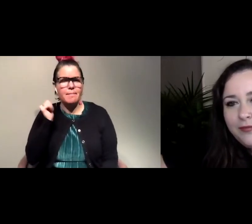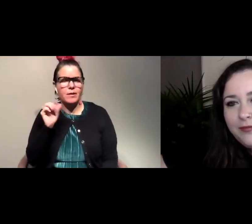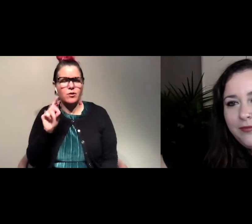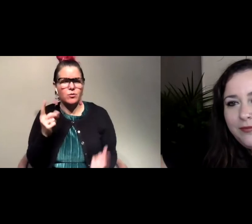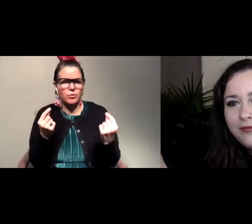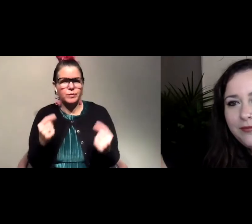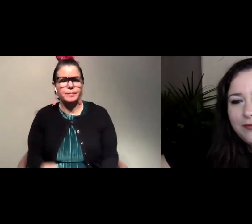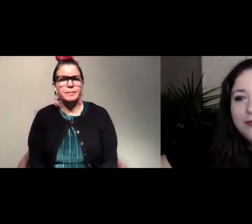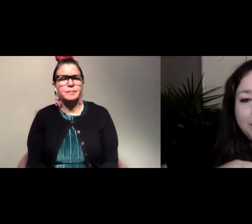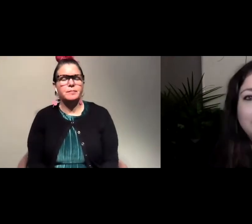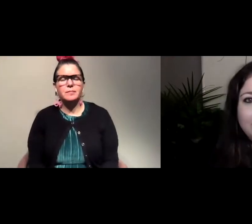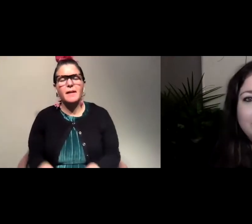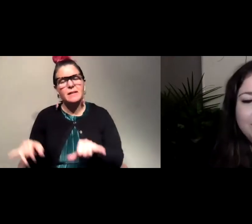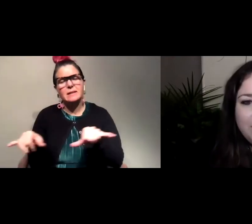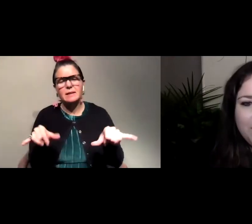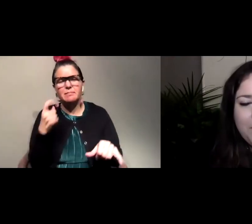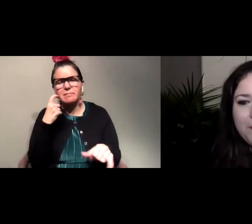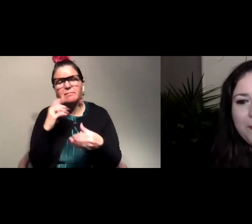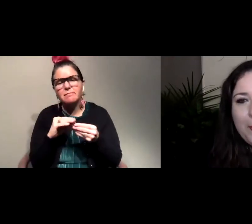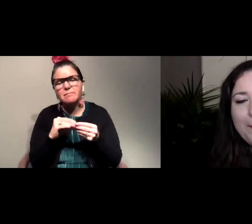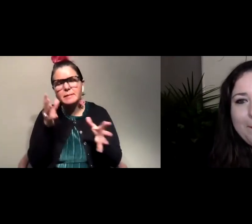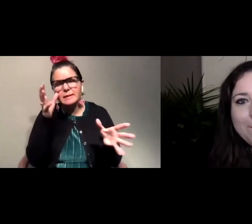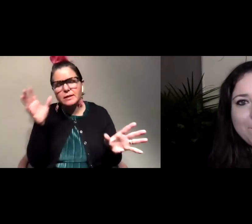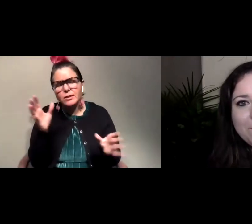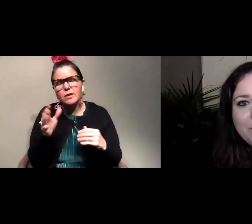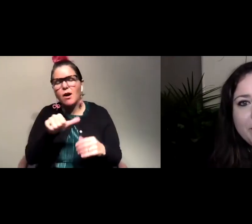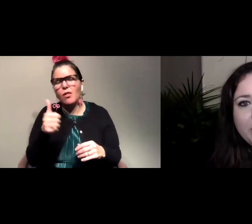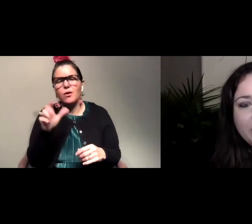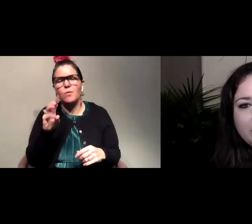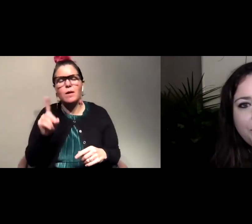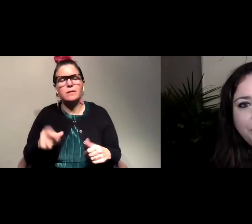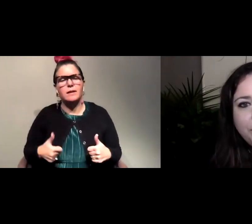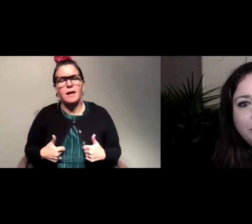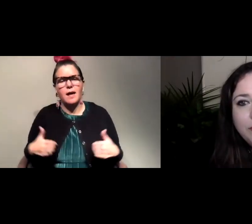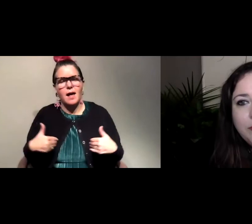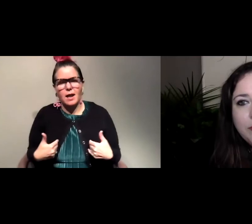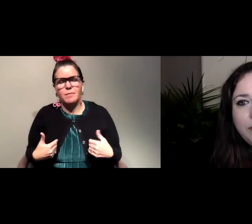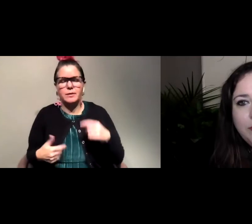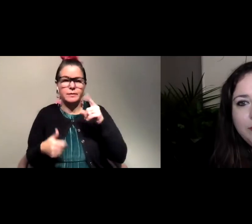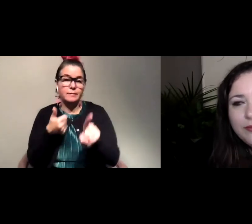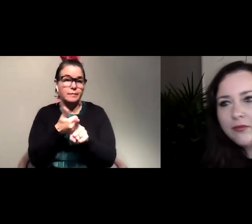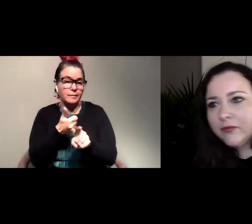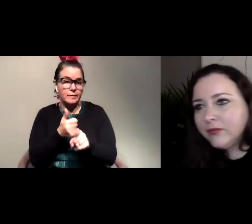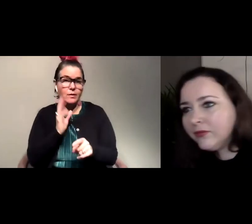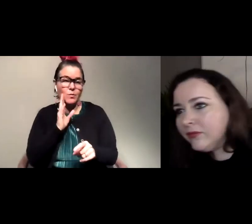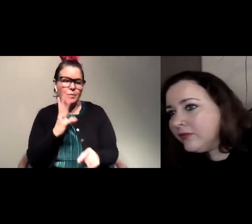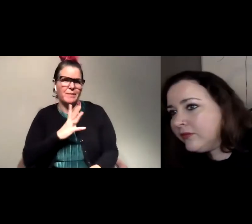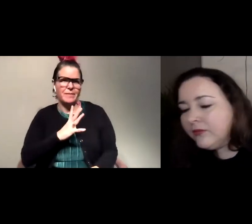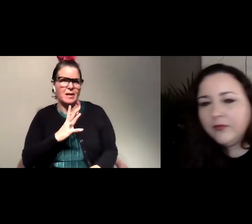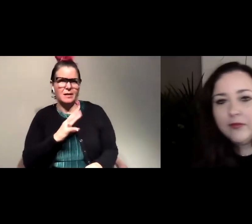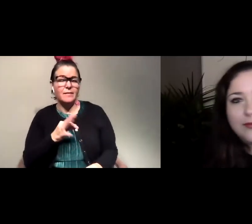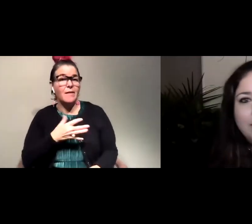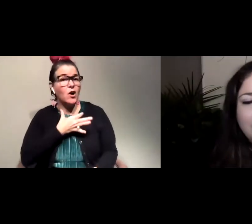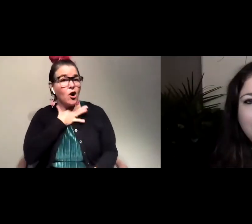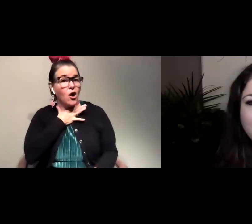Kind of the same thing. As with any other wild animal, it will probably be fine. If it has a collar